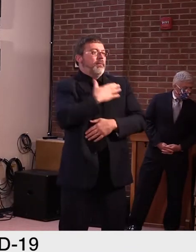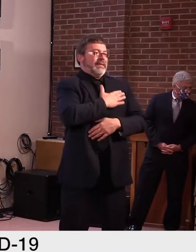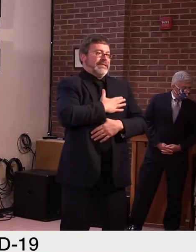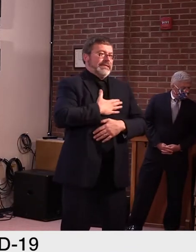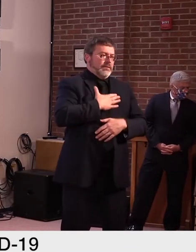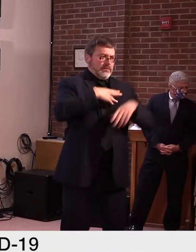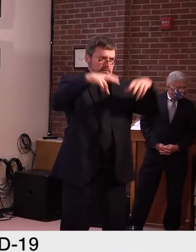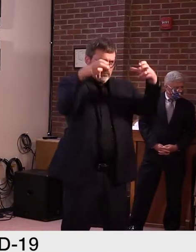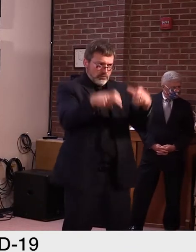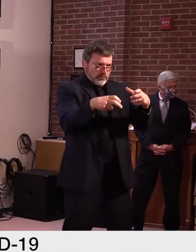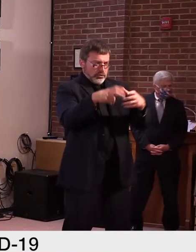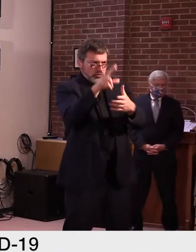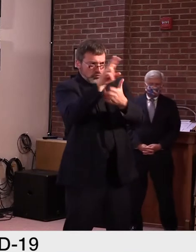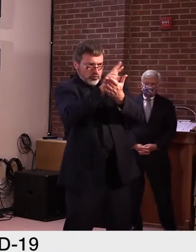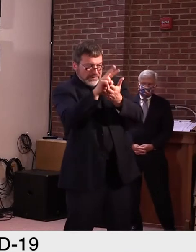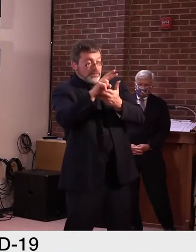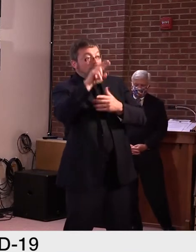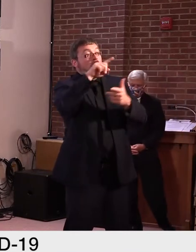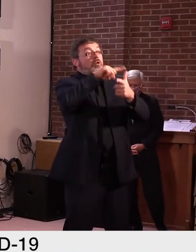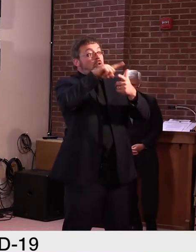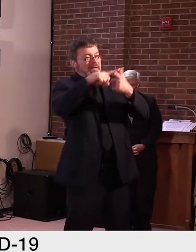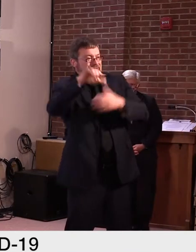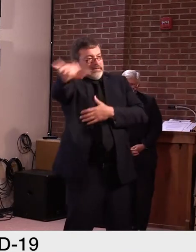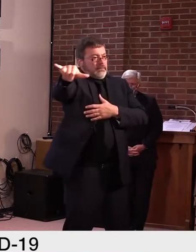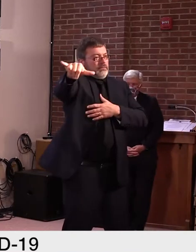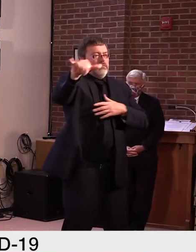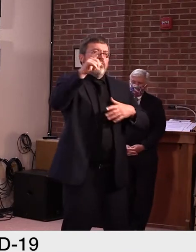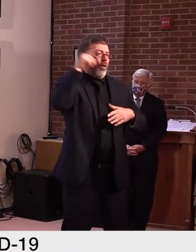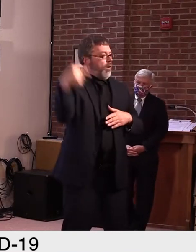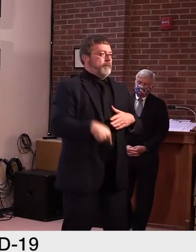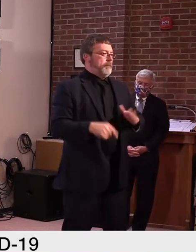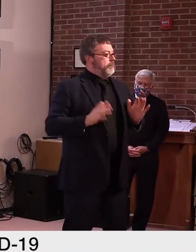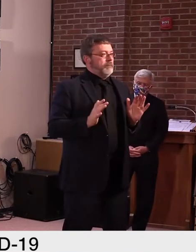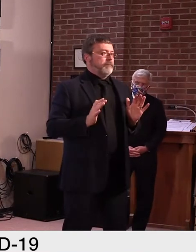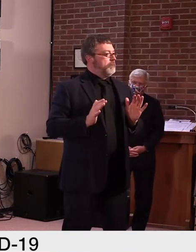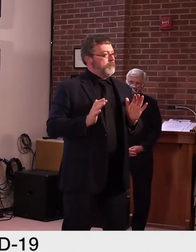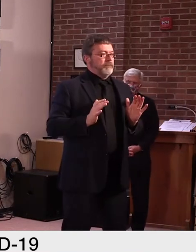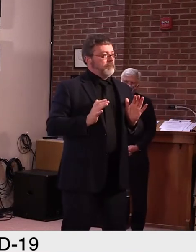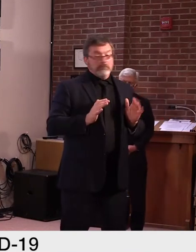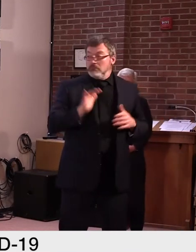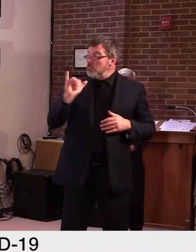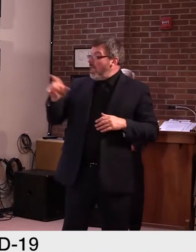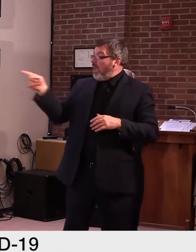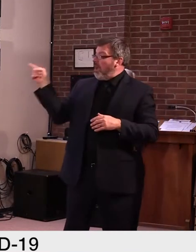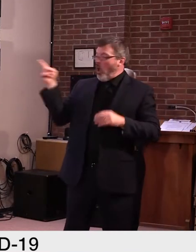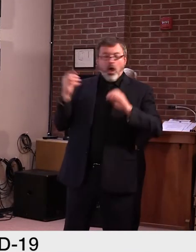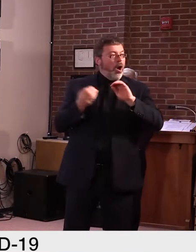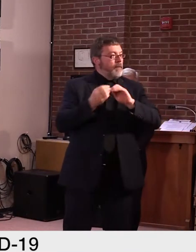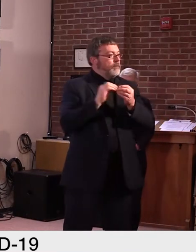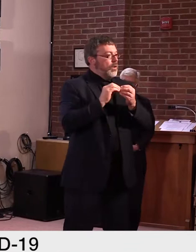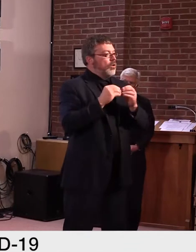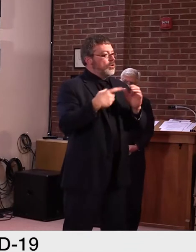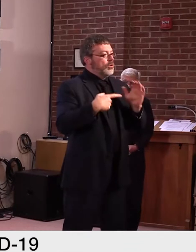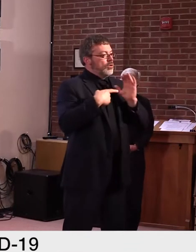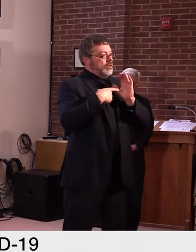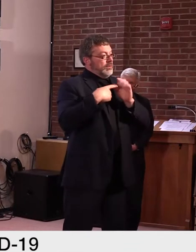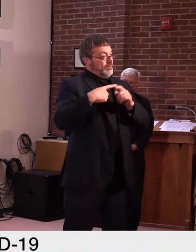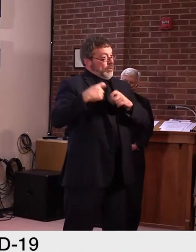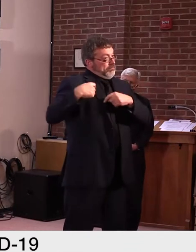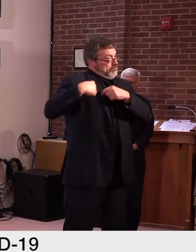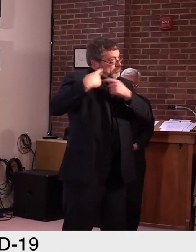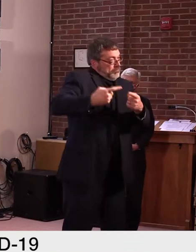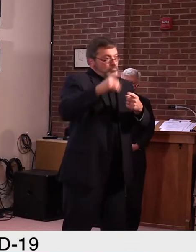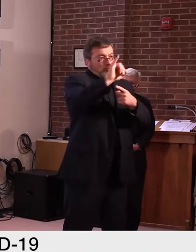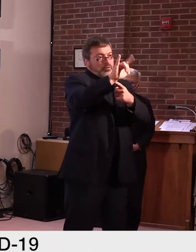from just after 4th of July through the beginning part of August and looking at counties that were always green during that period of time.